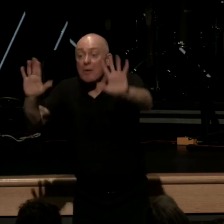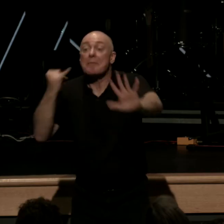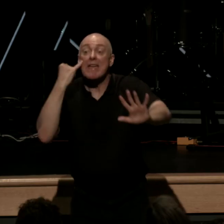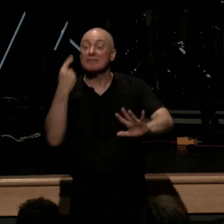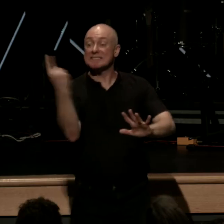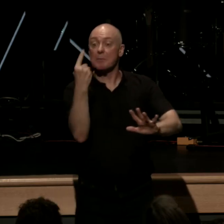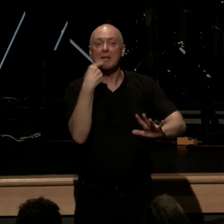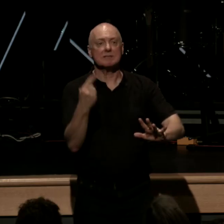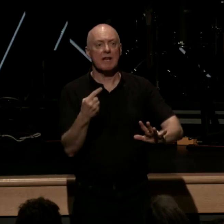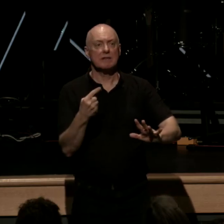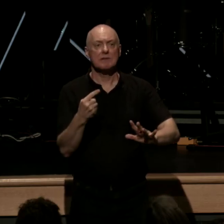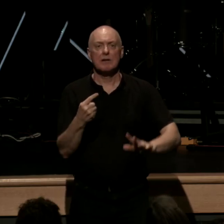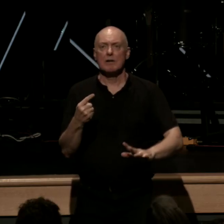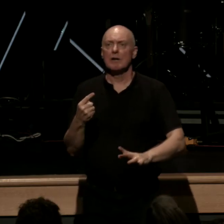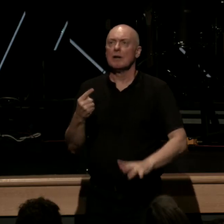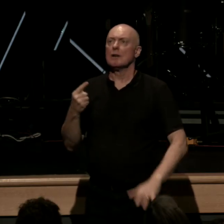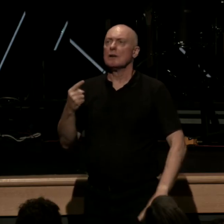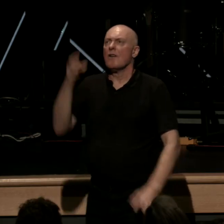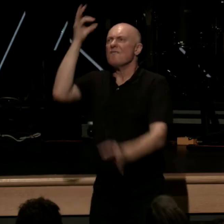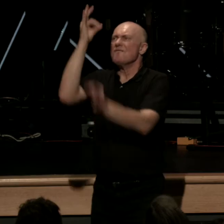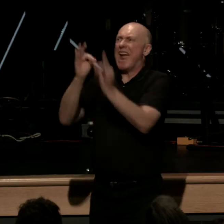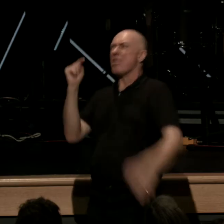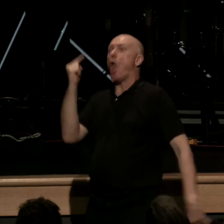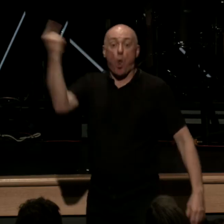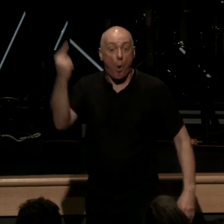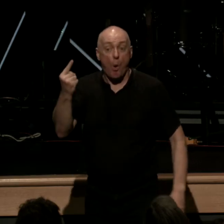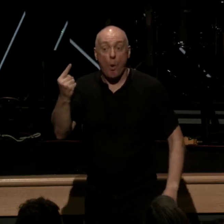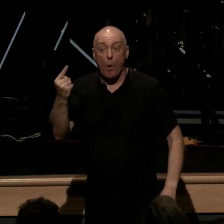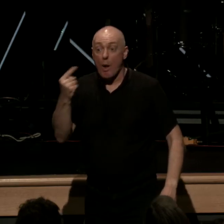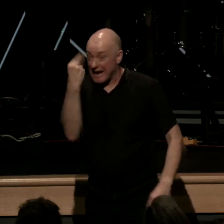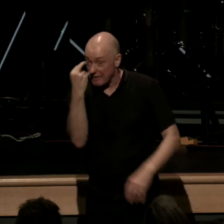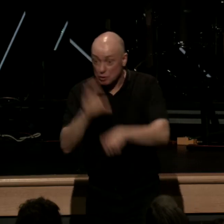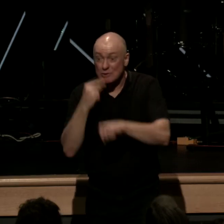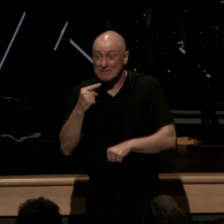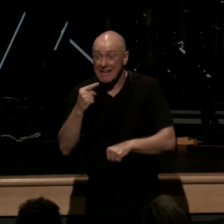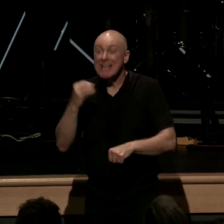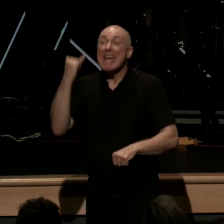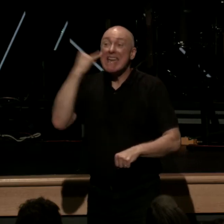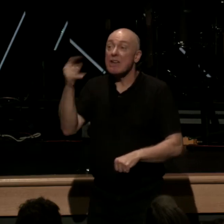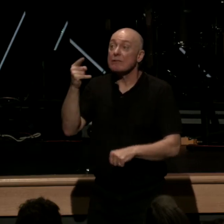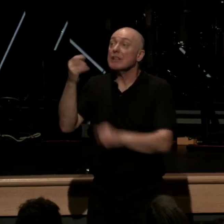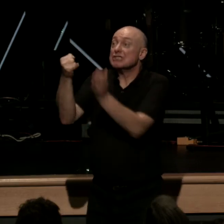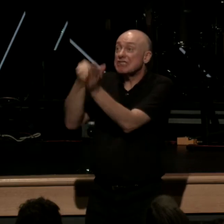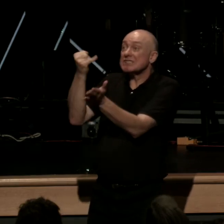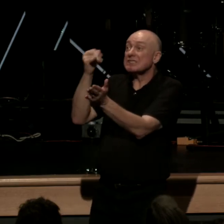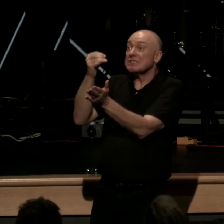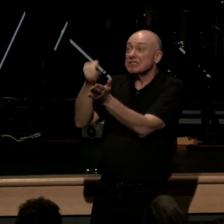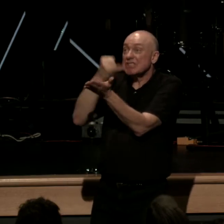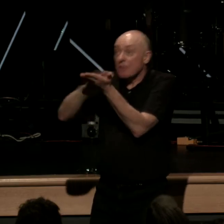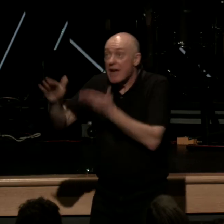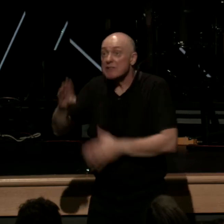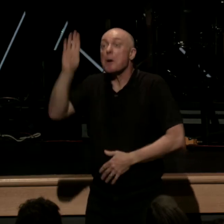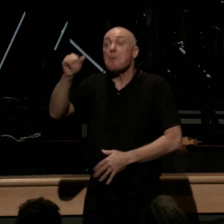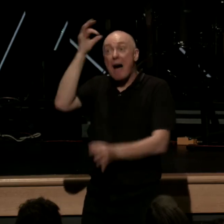sola fide essentially if anyone says that justification is just by faith alone